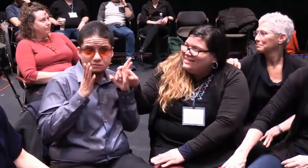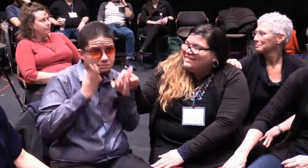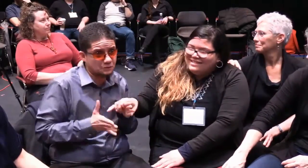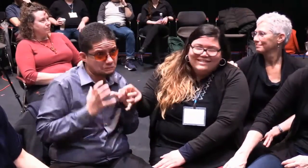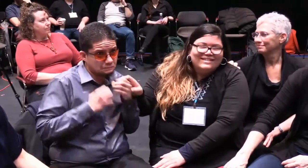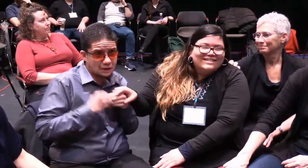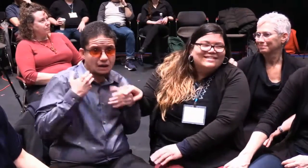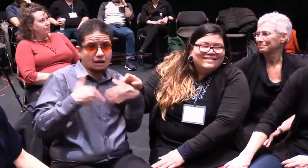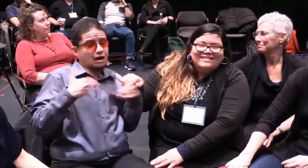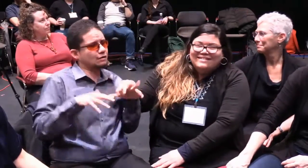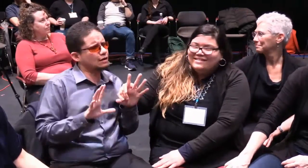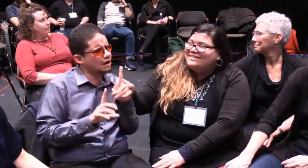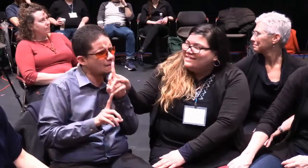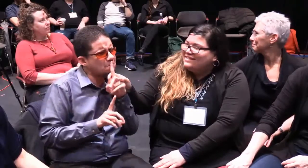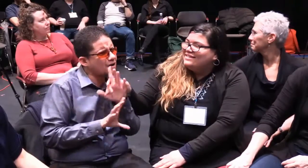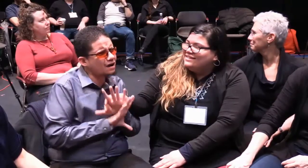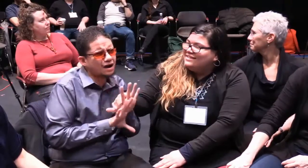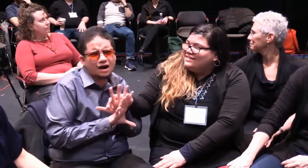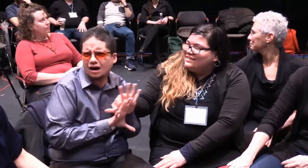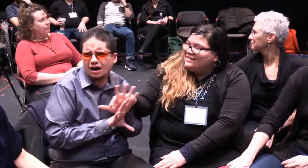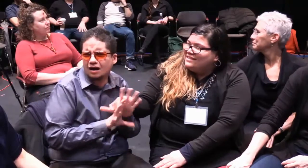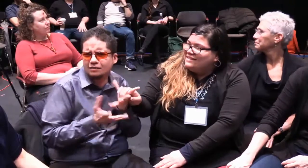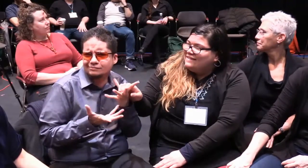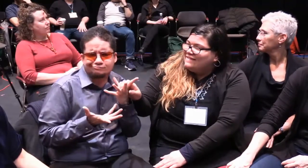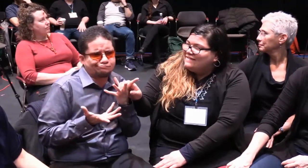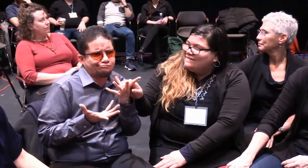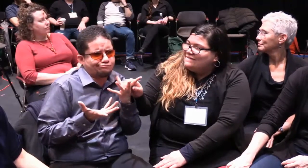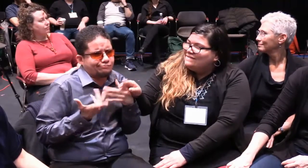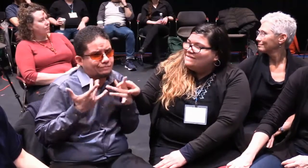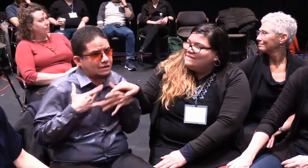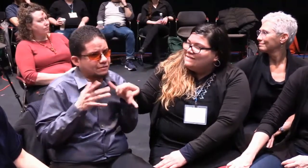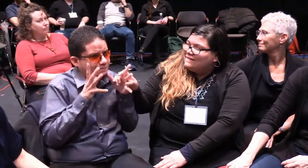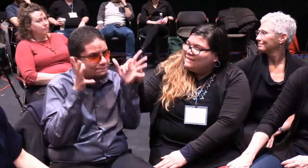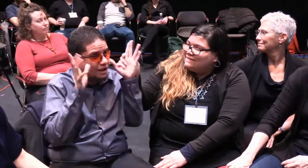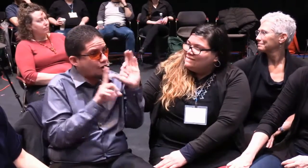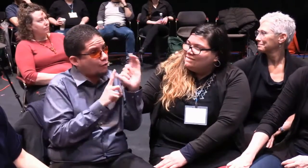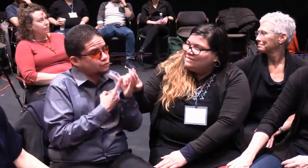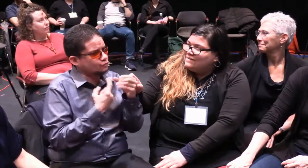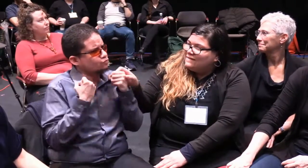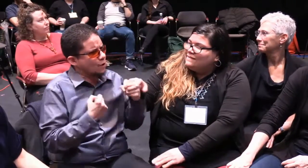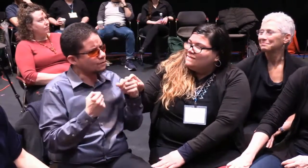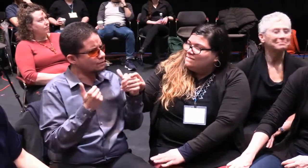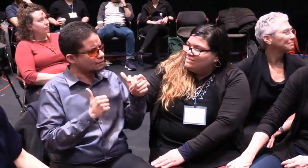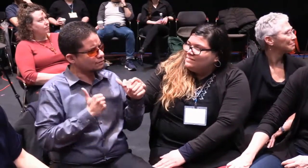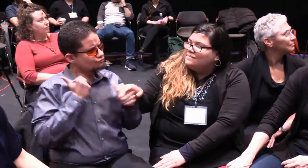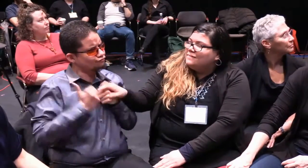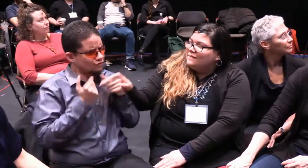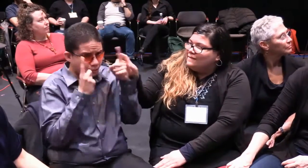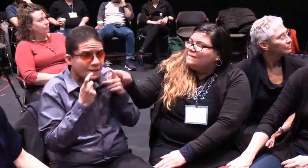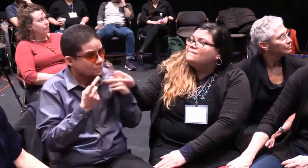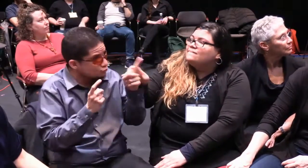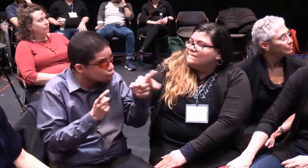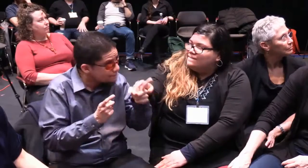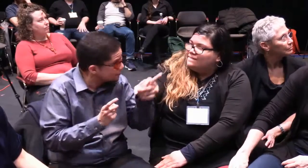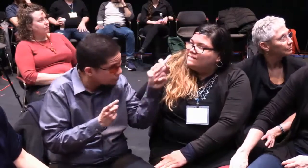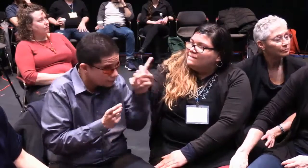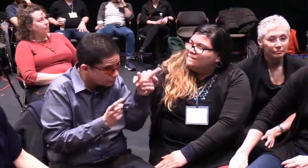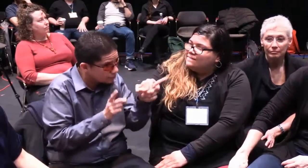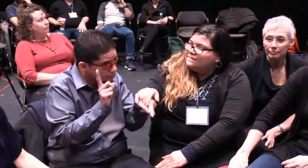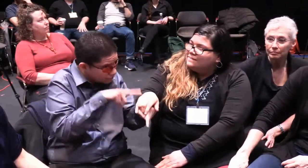tactile experience. And, you know, that's not something that white people are accustomed to usually. So it's